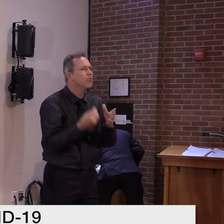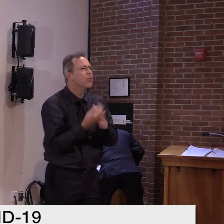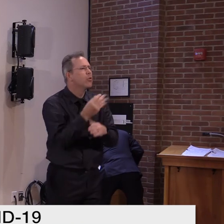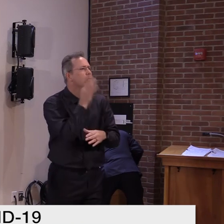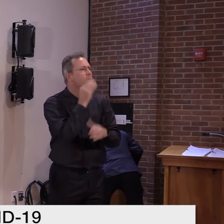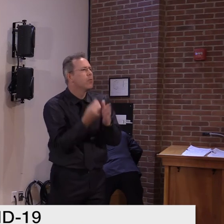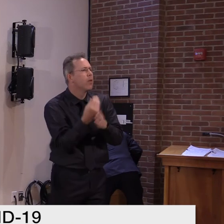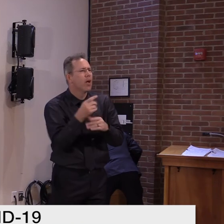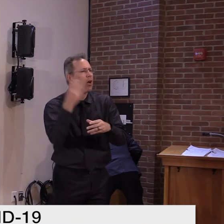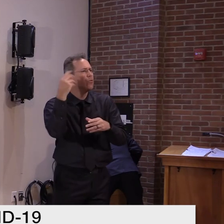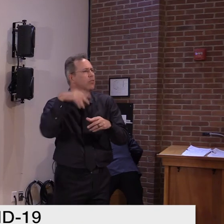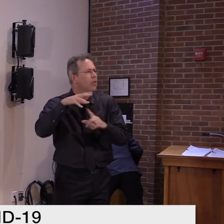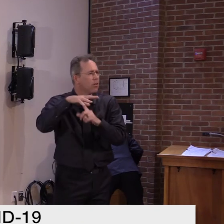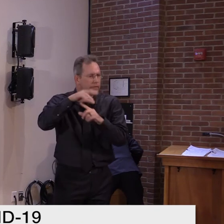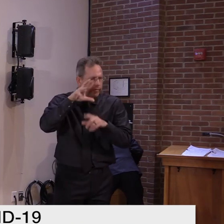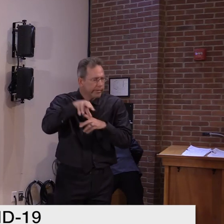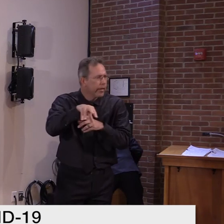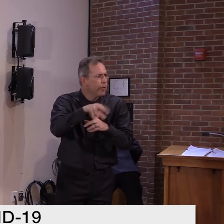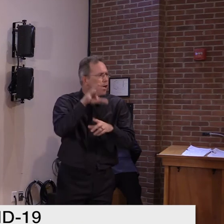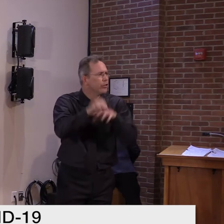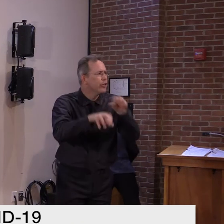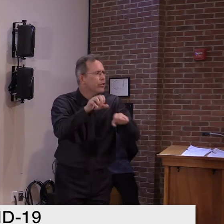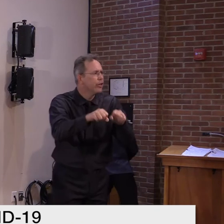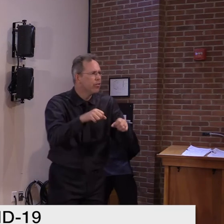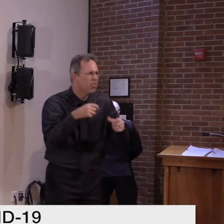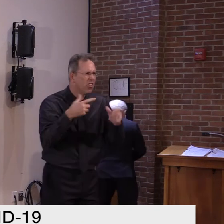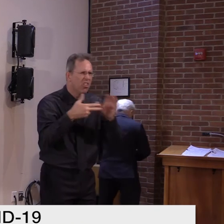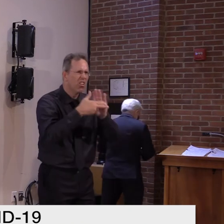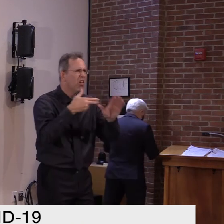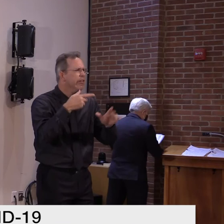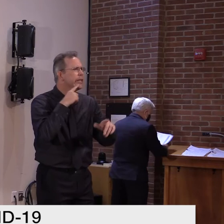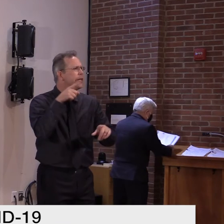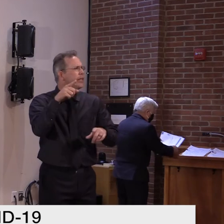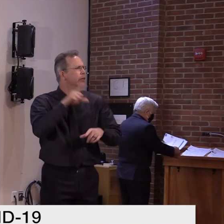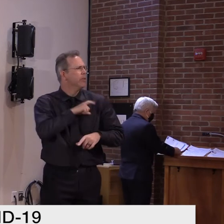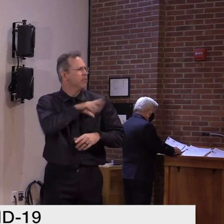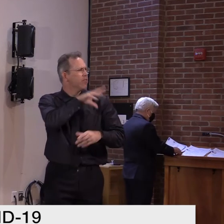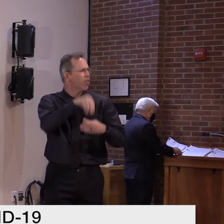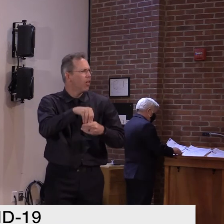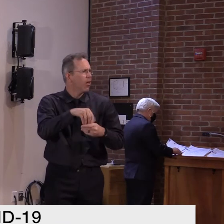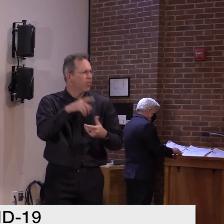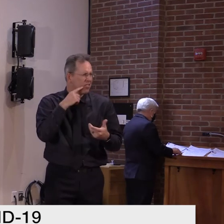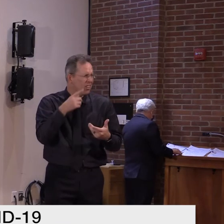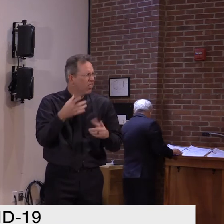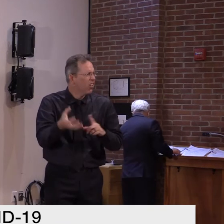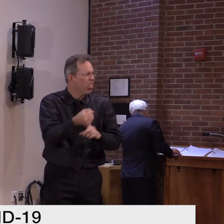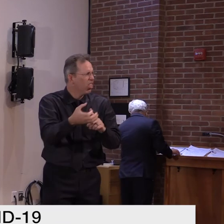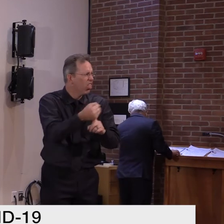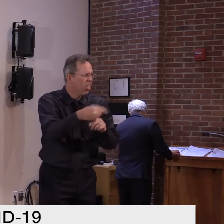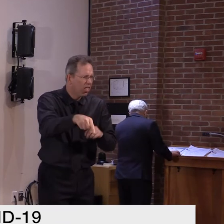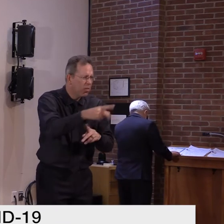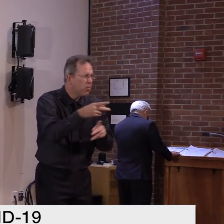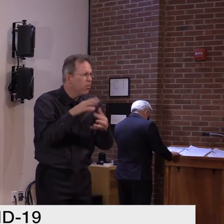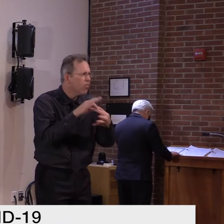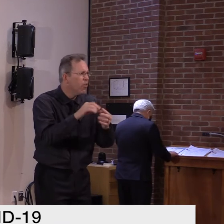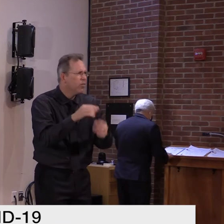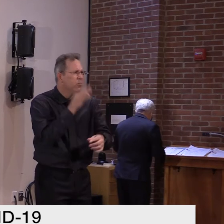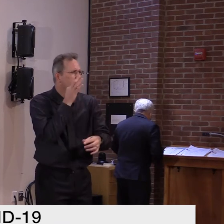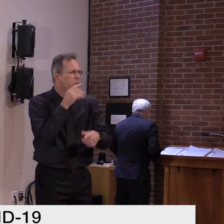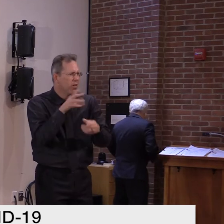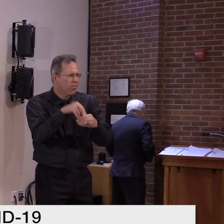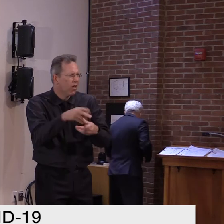records for having stuff as simple as, you know, an empty pipe. Are